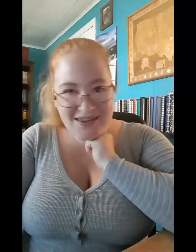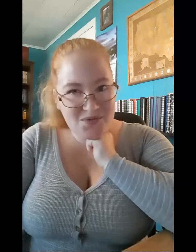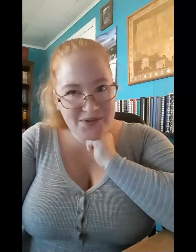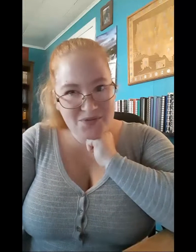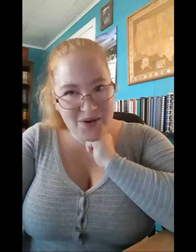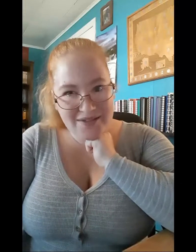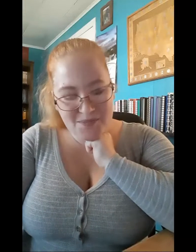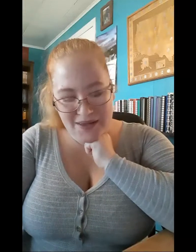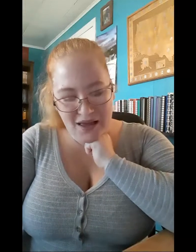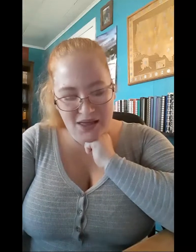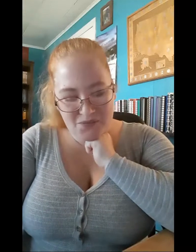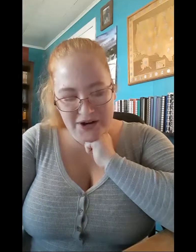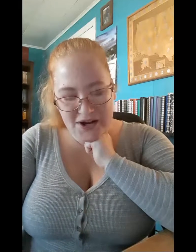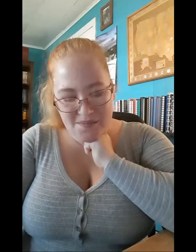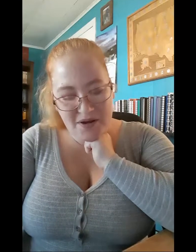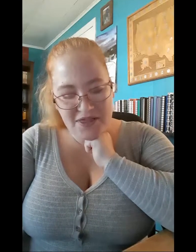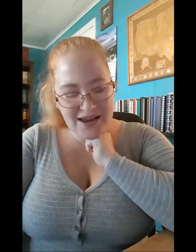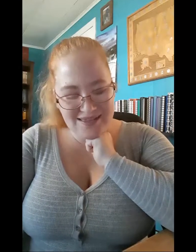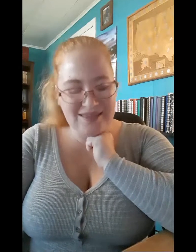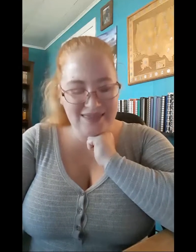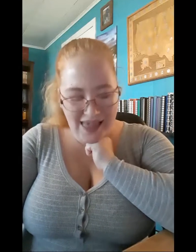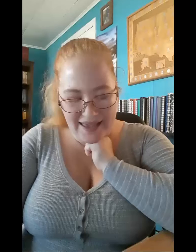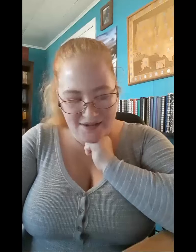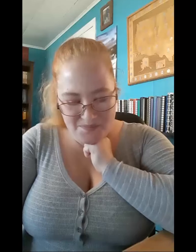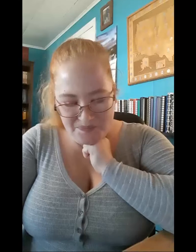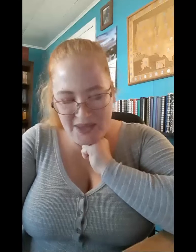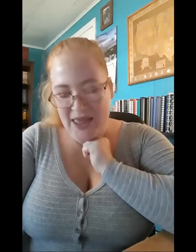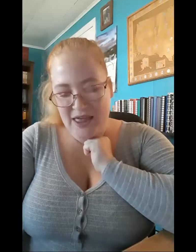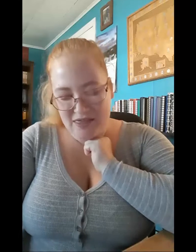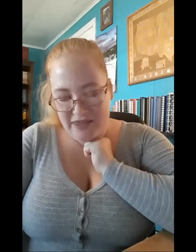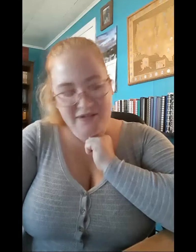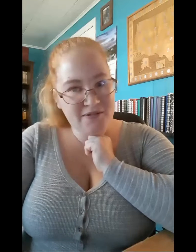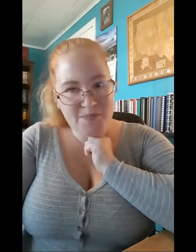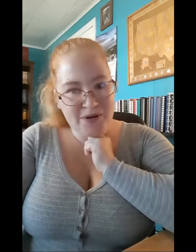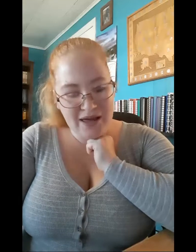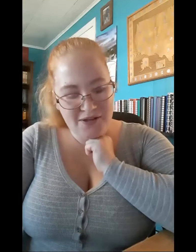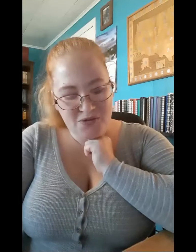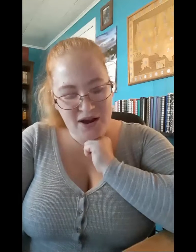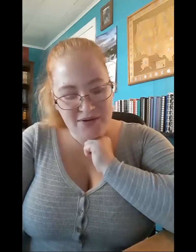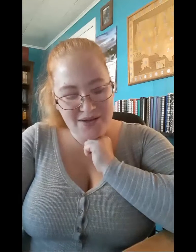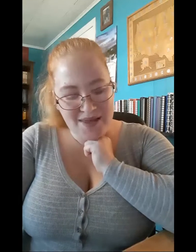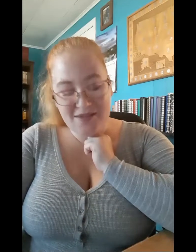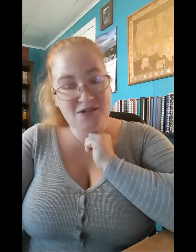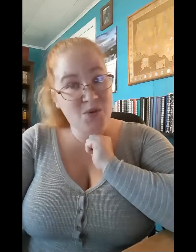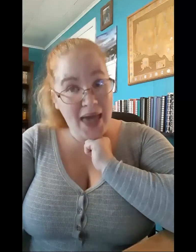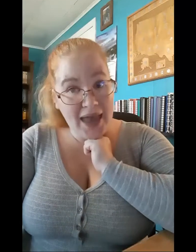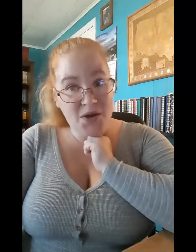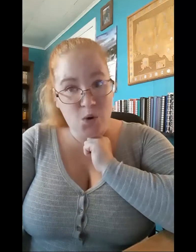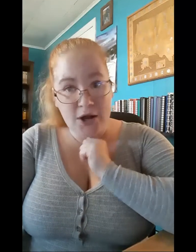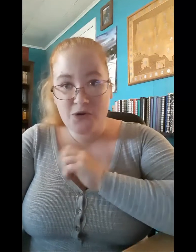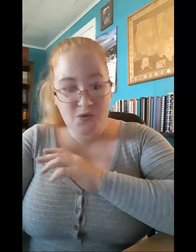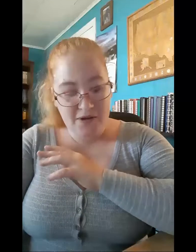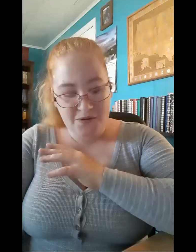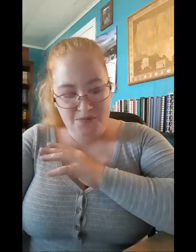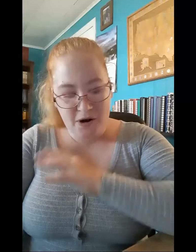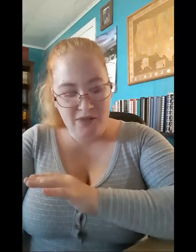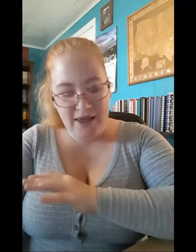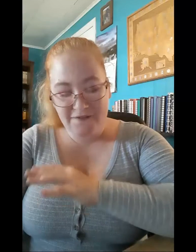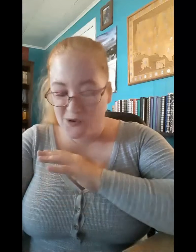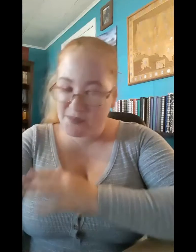didn't want to waste my time reading a book that I didn't like. This is a book I do not recommend to anyone who is pro-life or